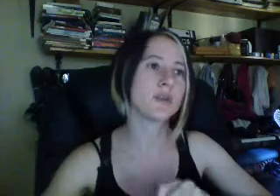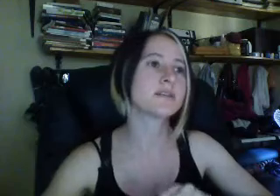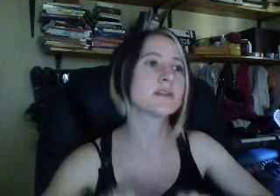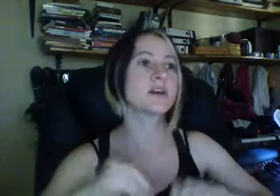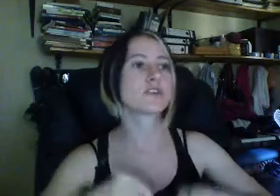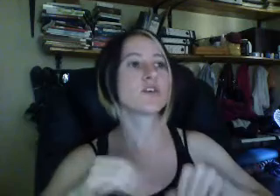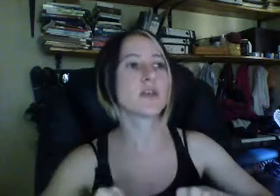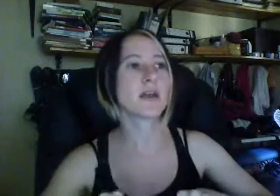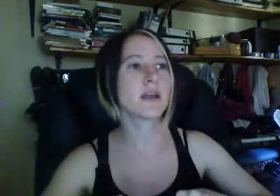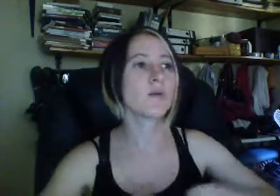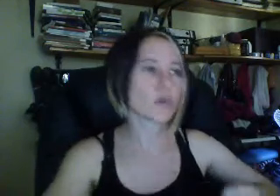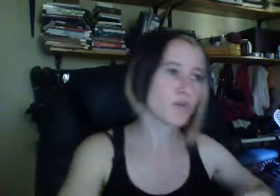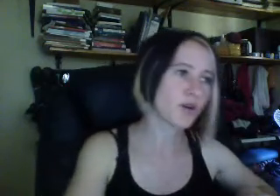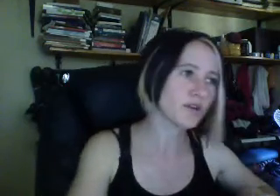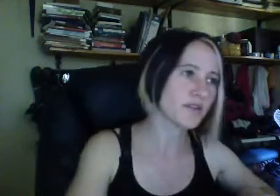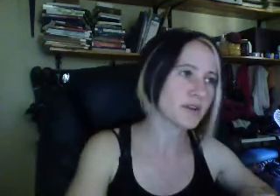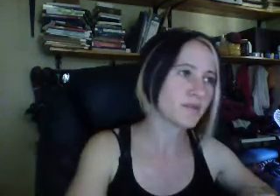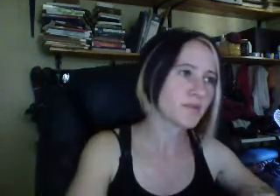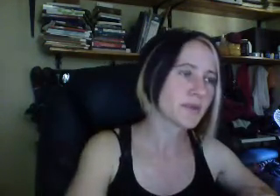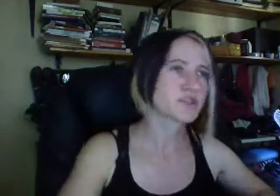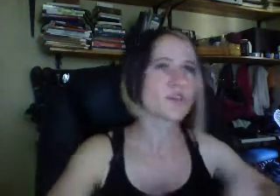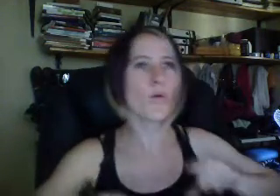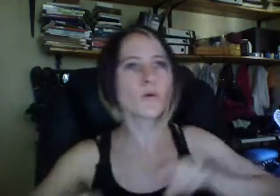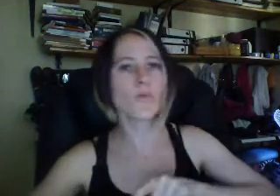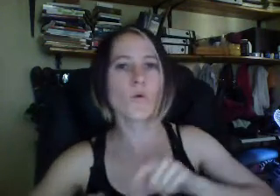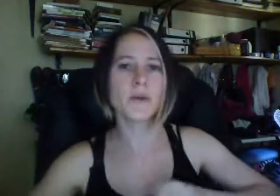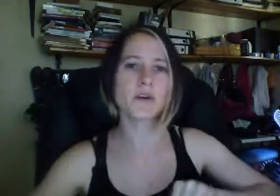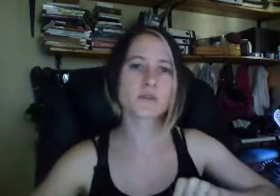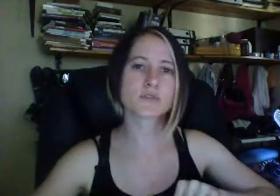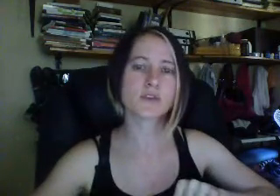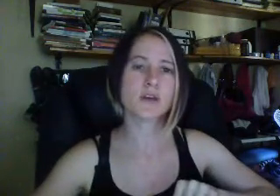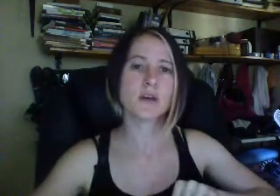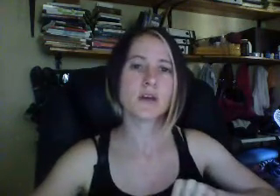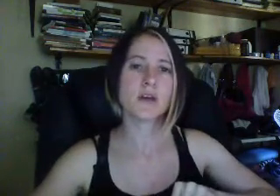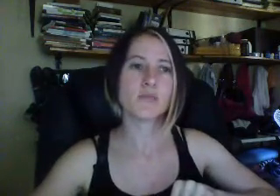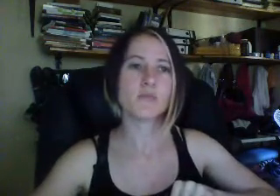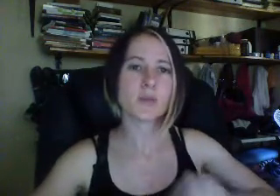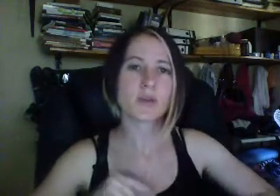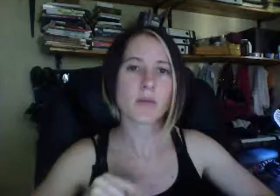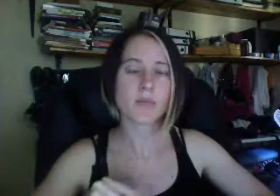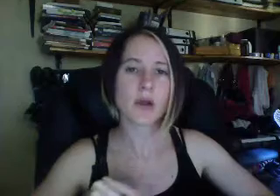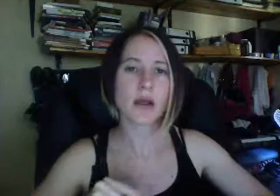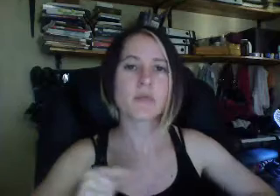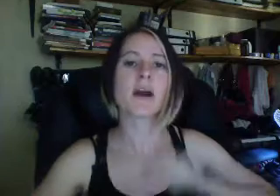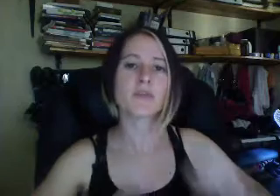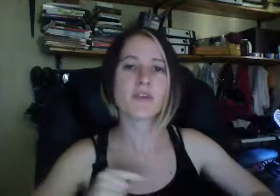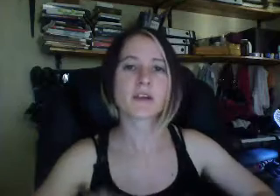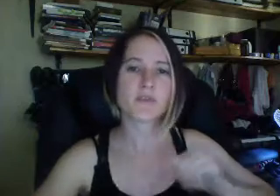release. So they watch pornography. So the more and more we don't build up and become effective